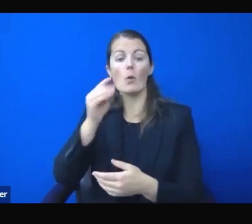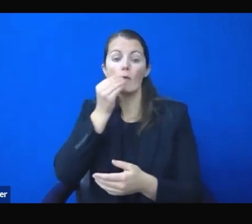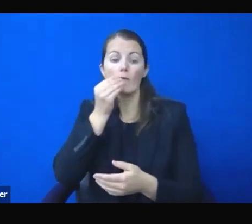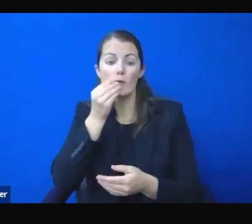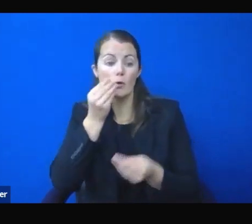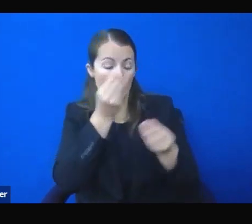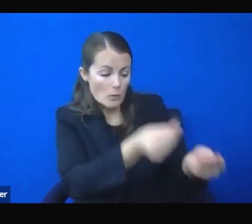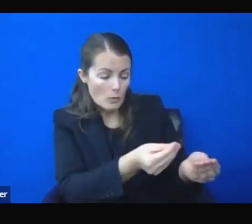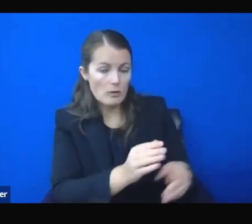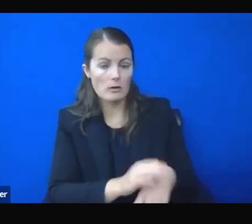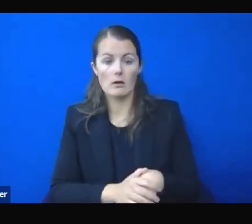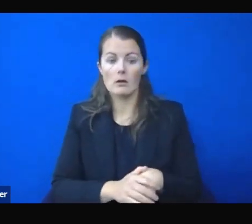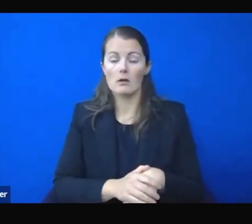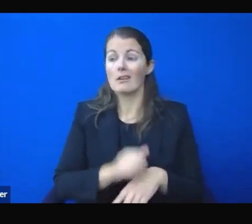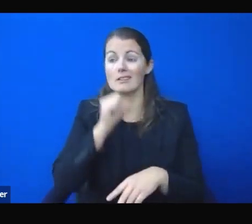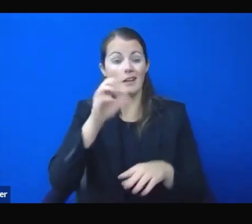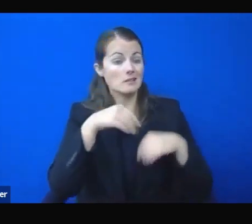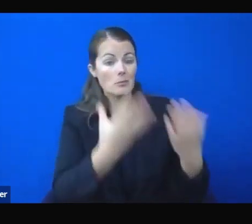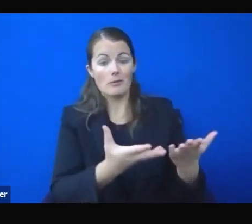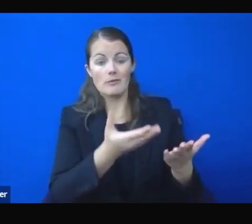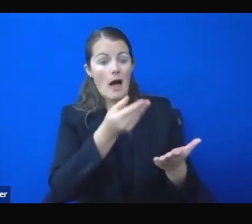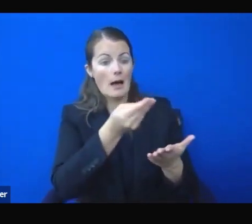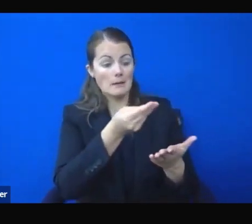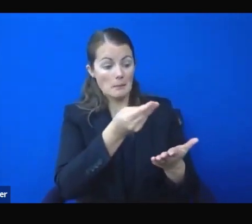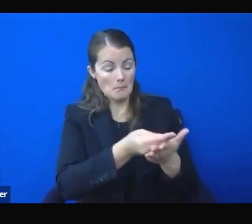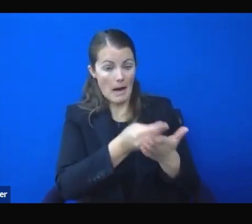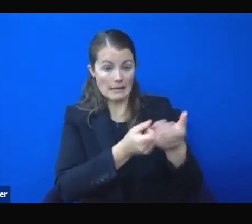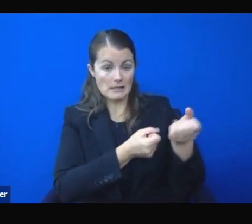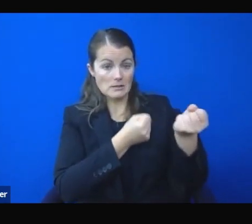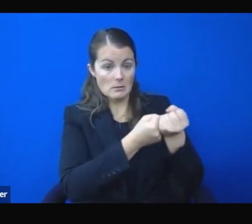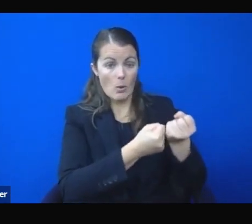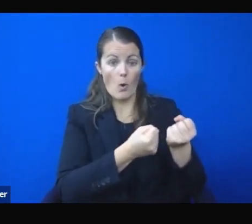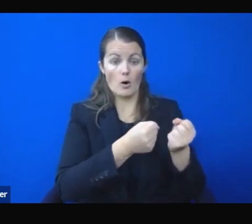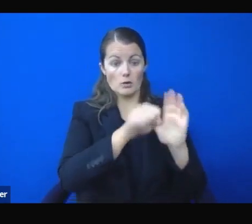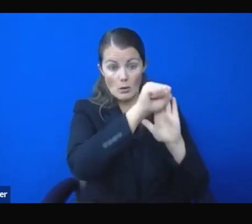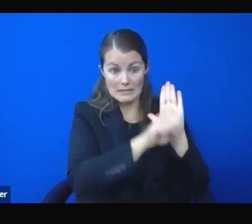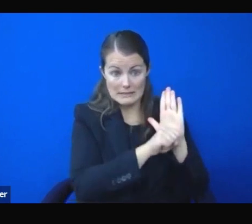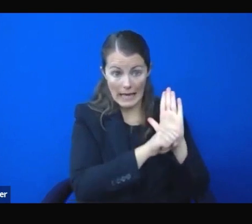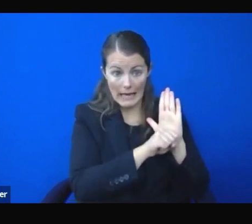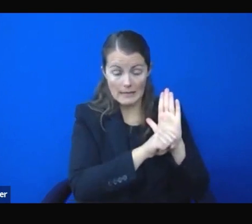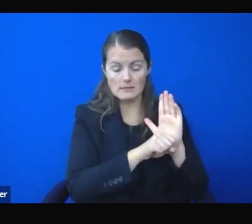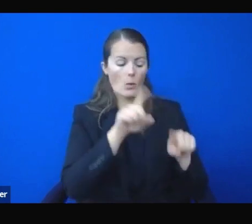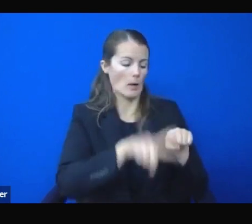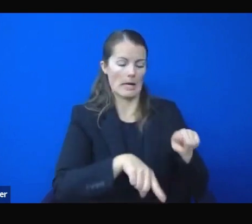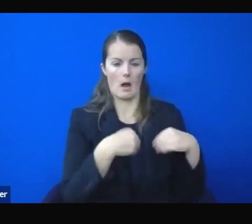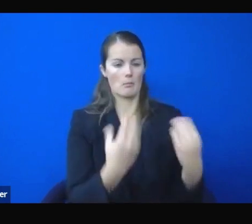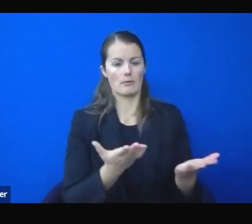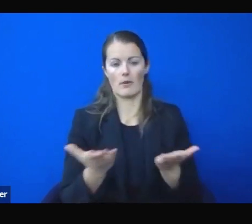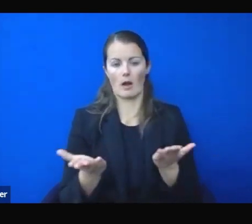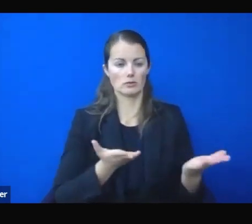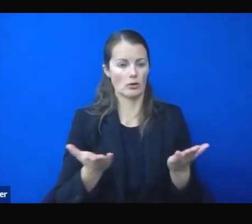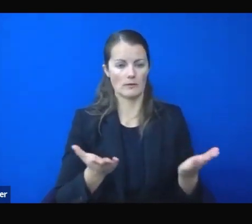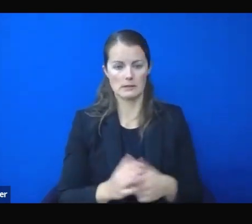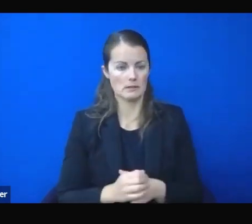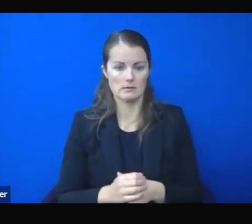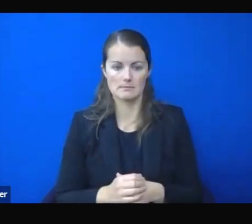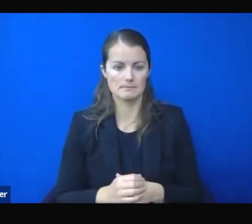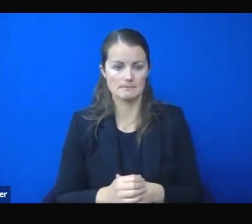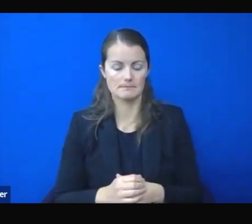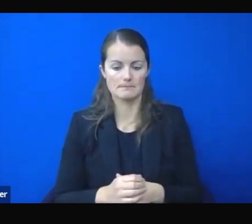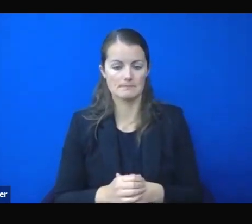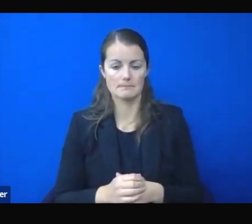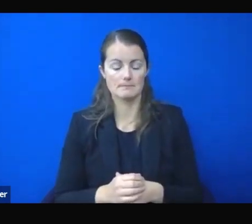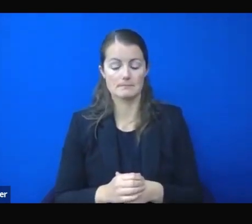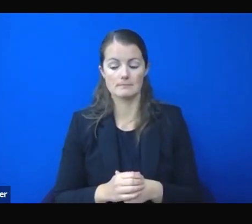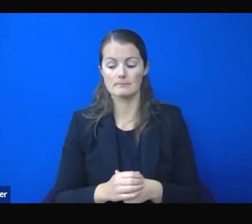care. If Washington, D.C. needs some guidance on how to reach a compromise, look no further than Nevada. Nevada managed to